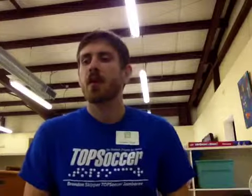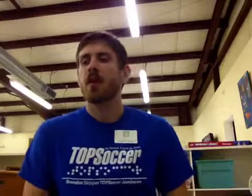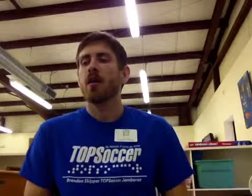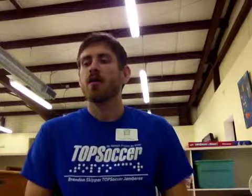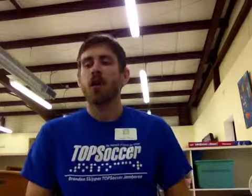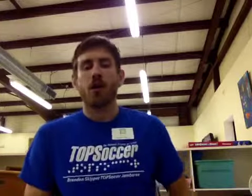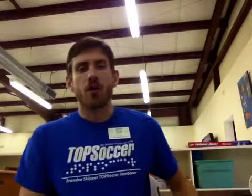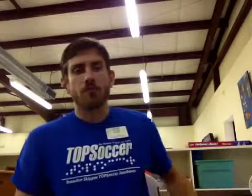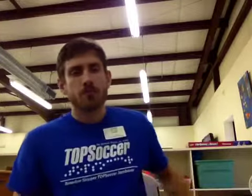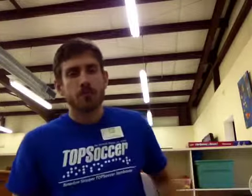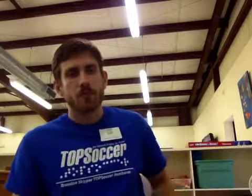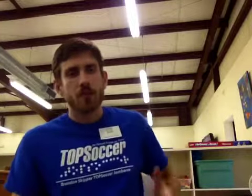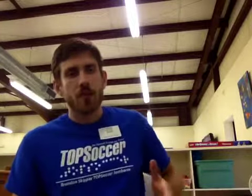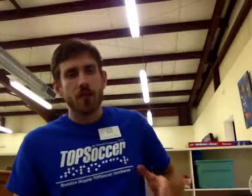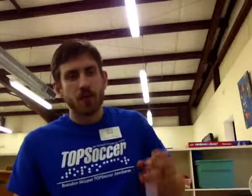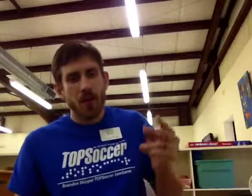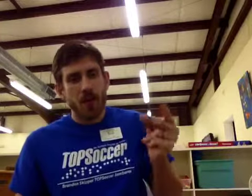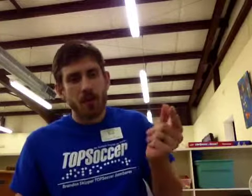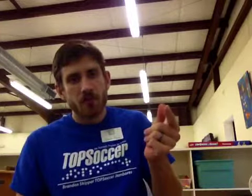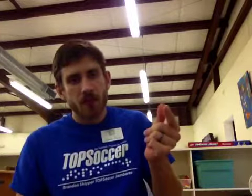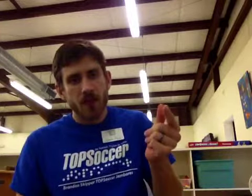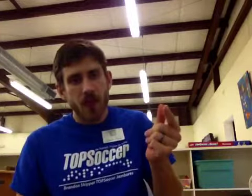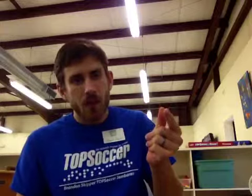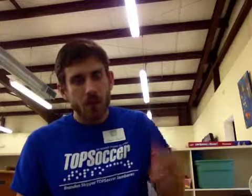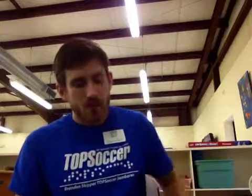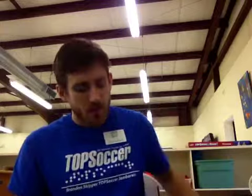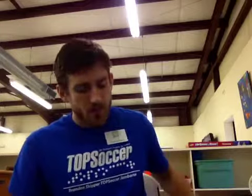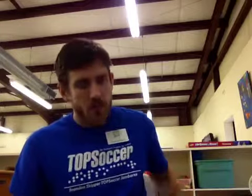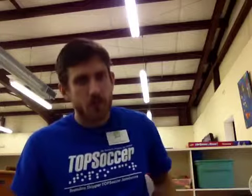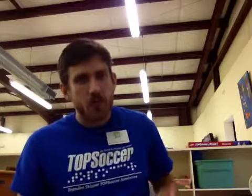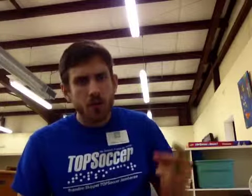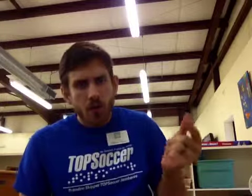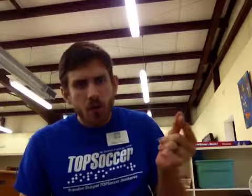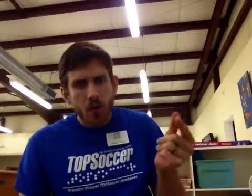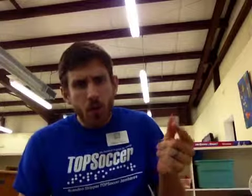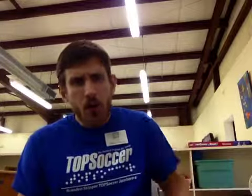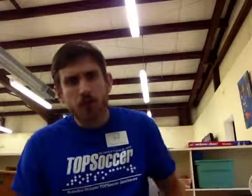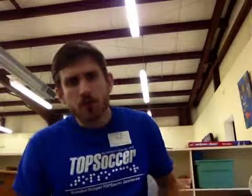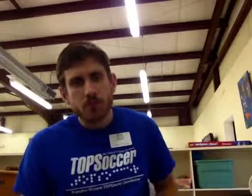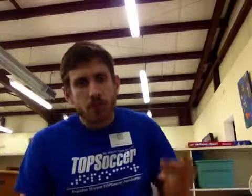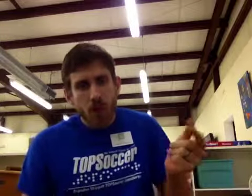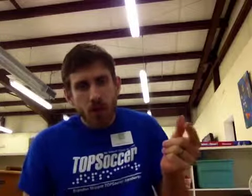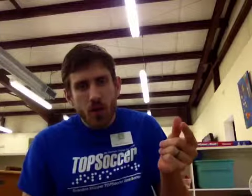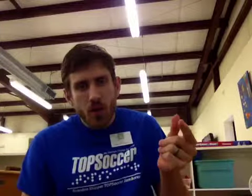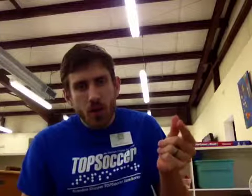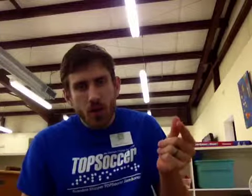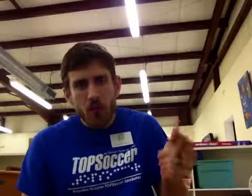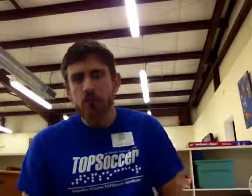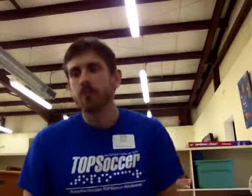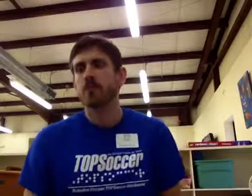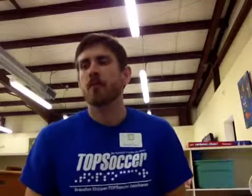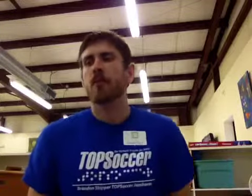Dog. Slap your side. Snap. Come here, boy. Come here, Come on. Dog.